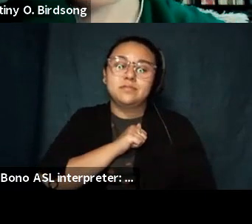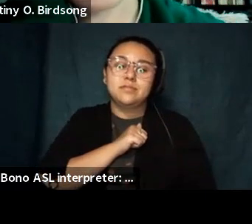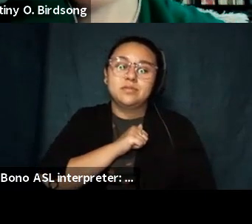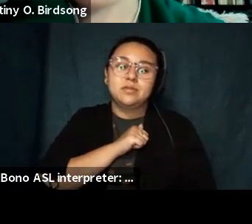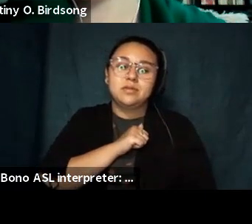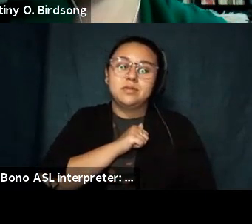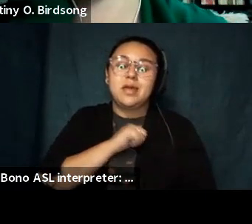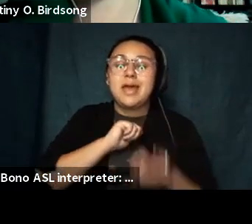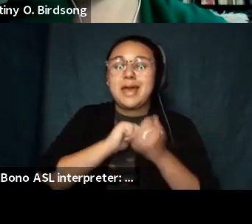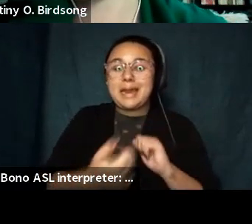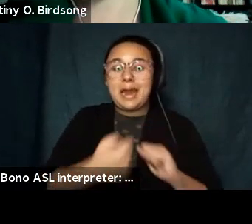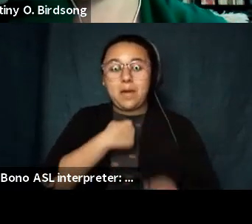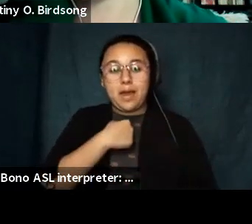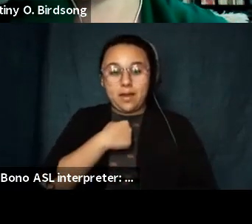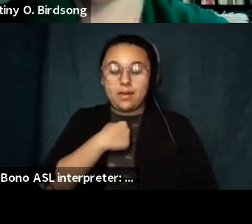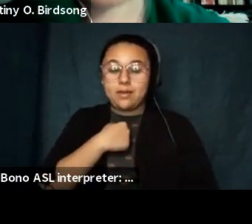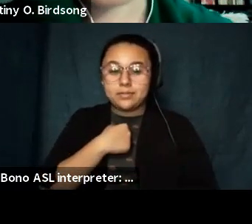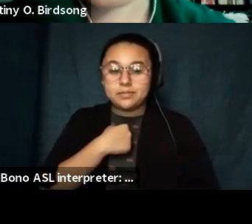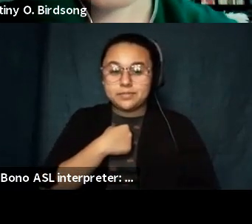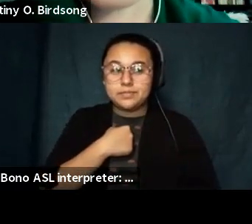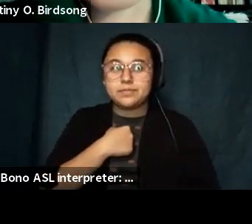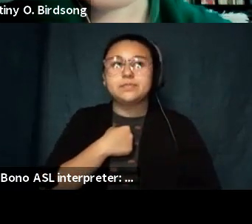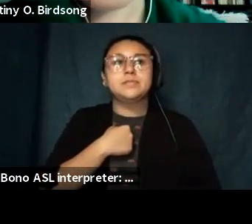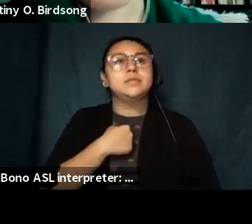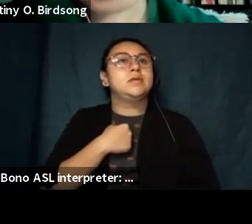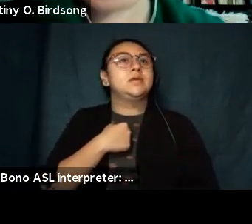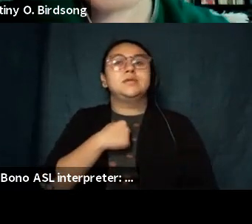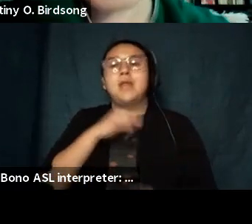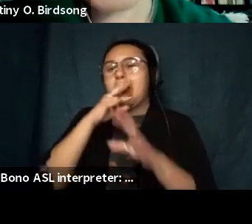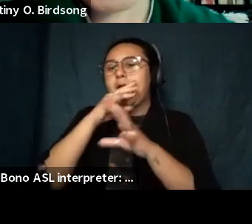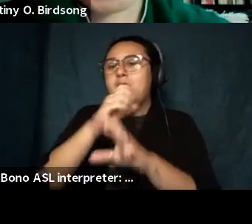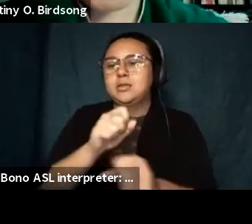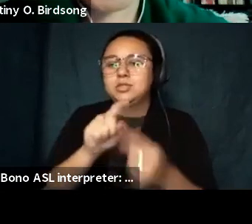how i gravitate toward covers in the process